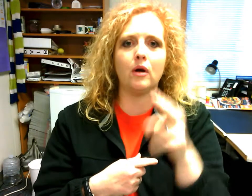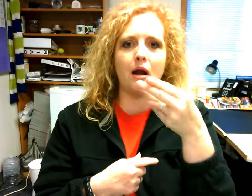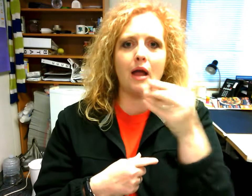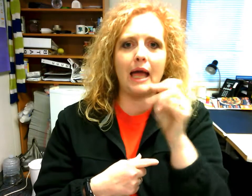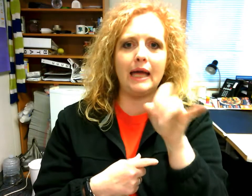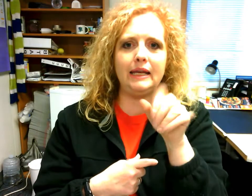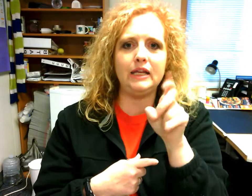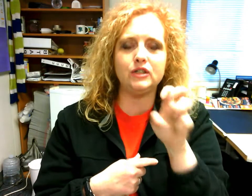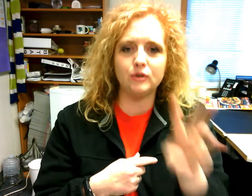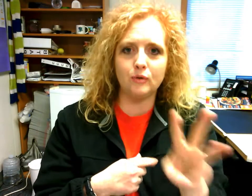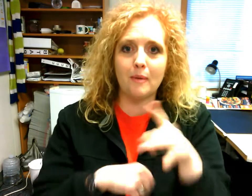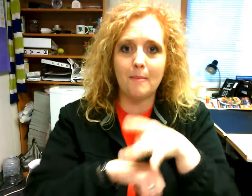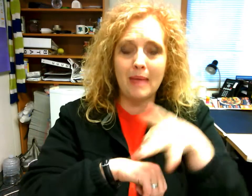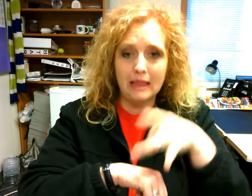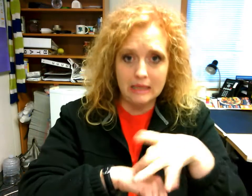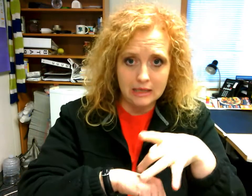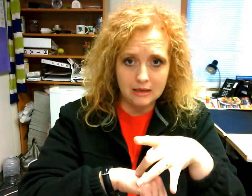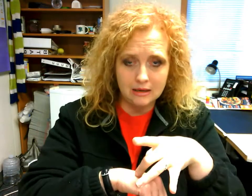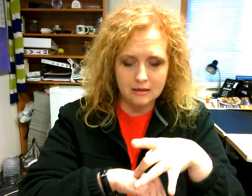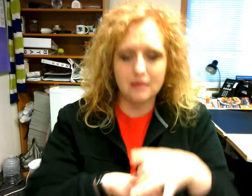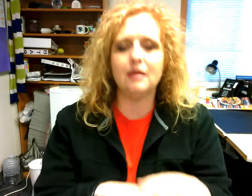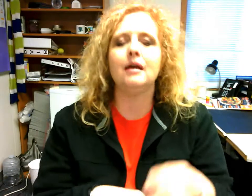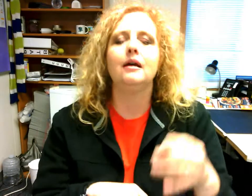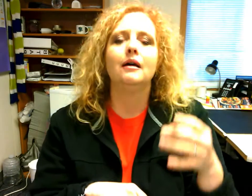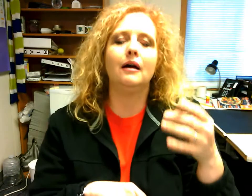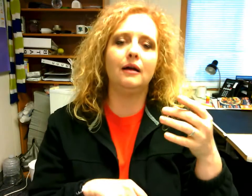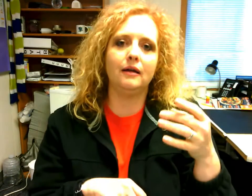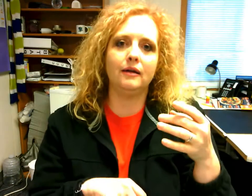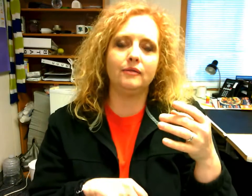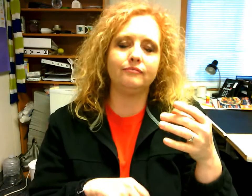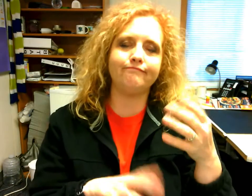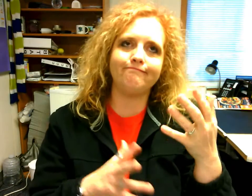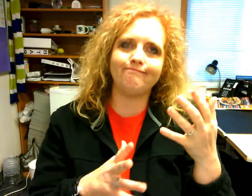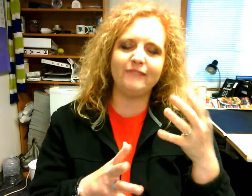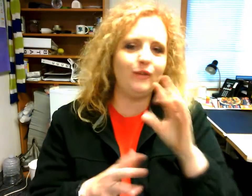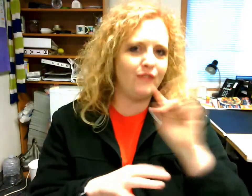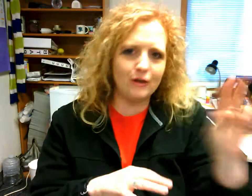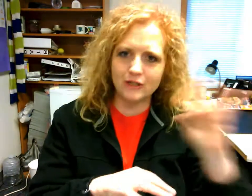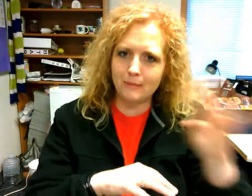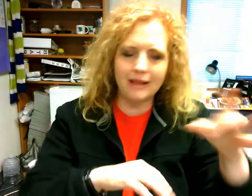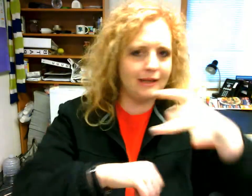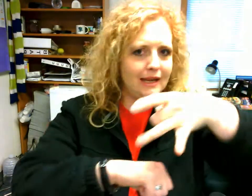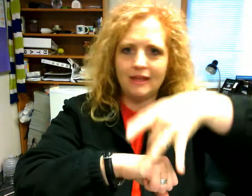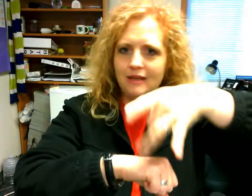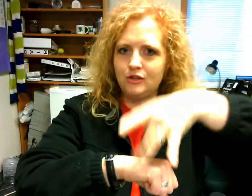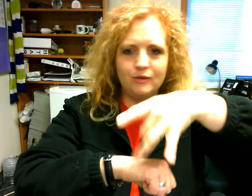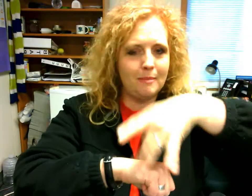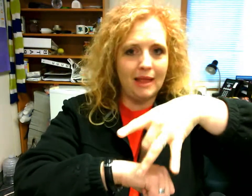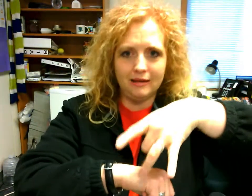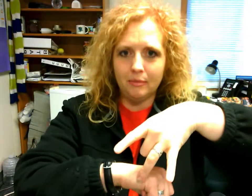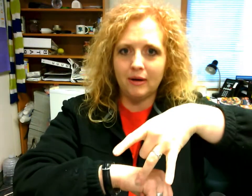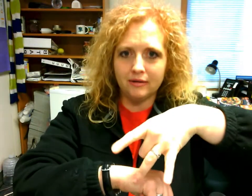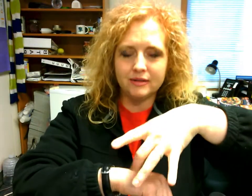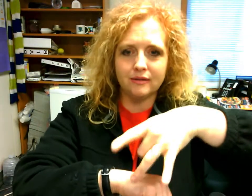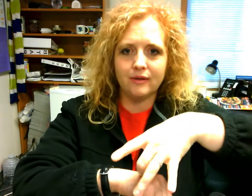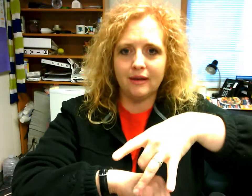honeydew melon uh you fingerspell it and then do the melon part okay